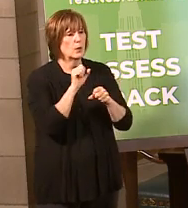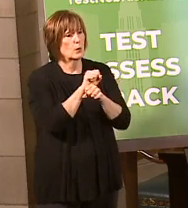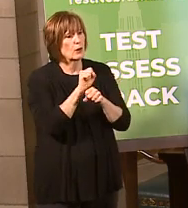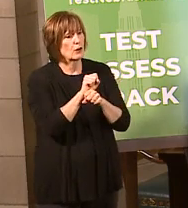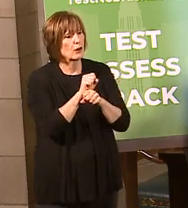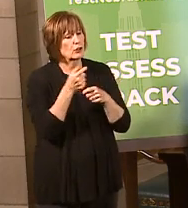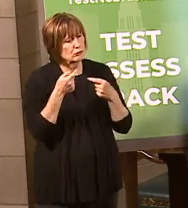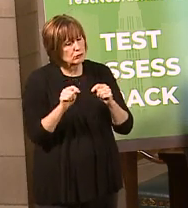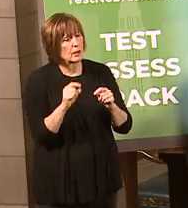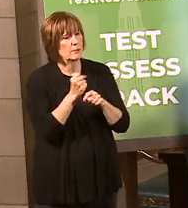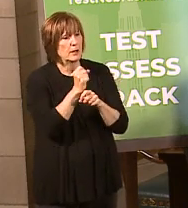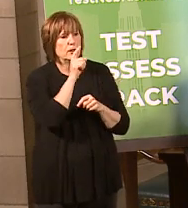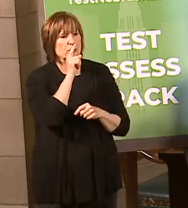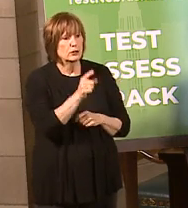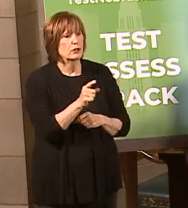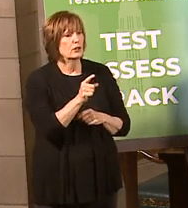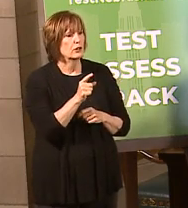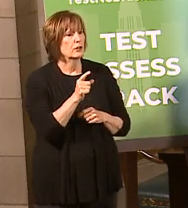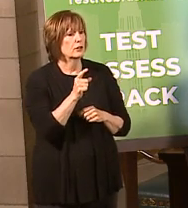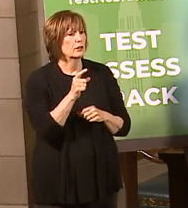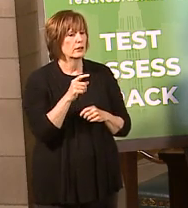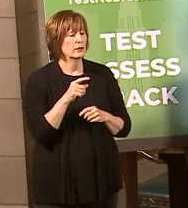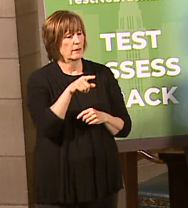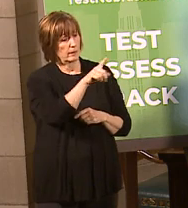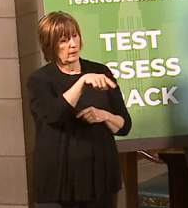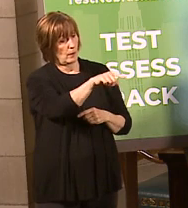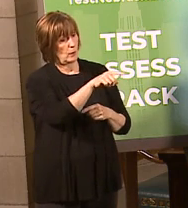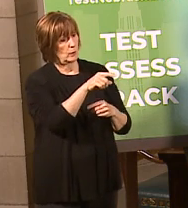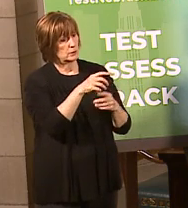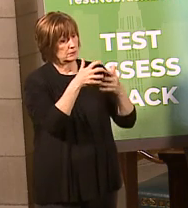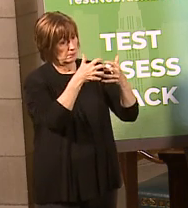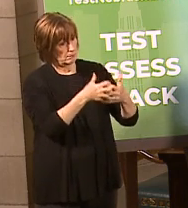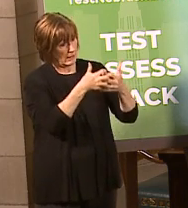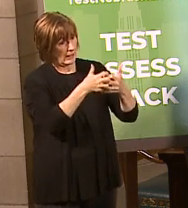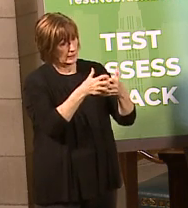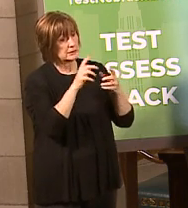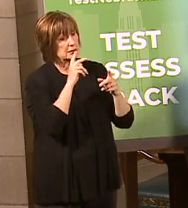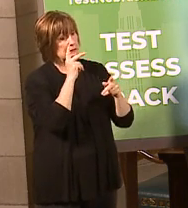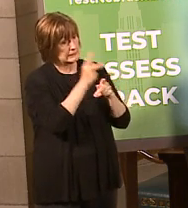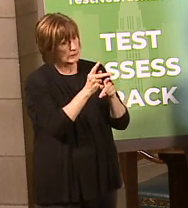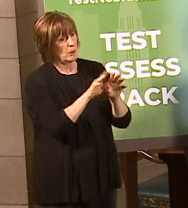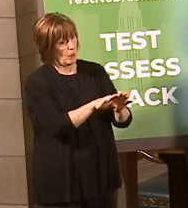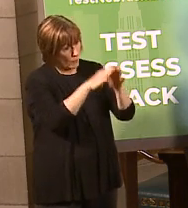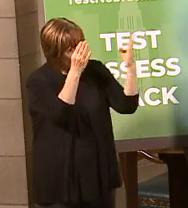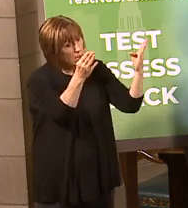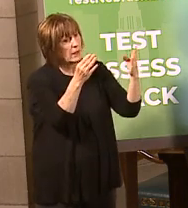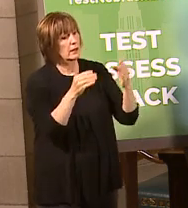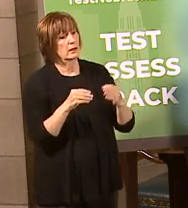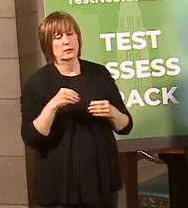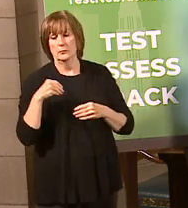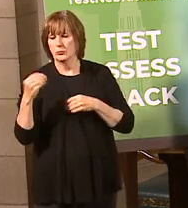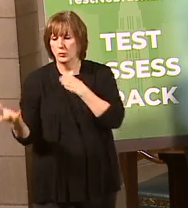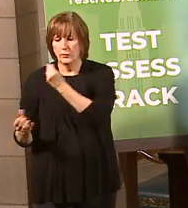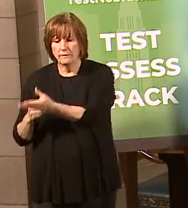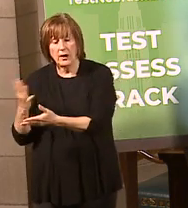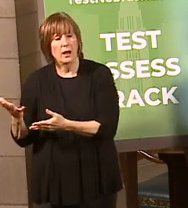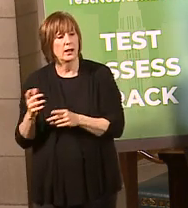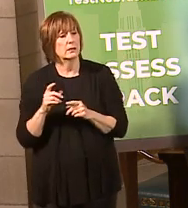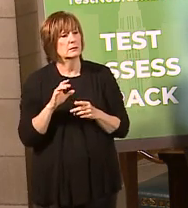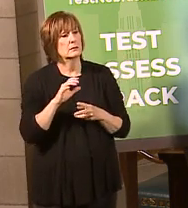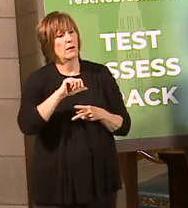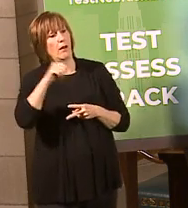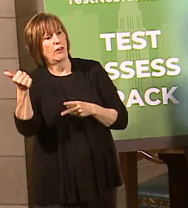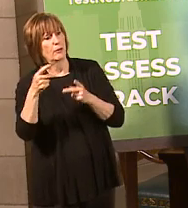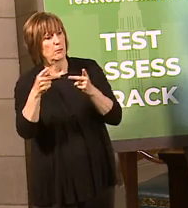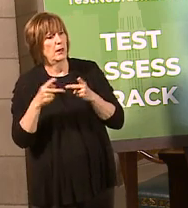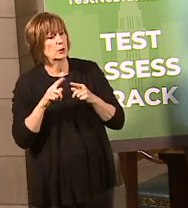be able to make sure that the plants were staying open and providing the dormitories and so forth. We're looking to help